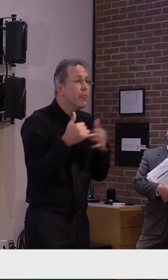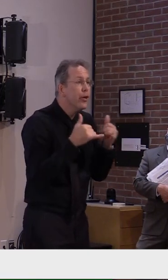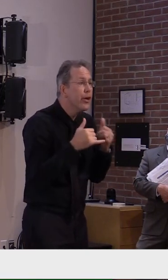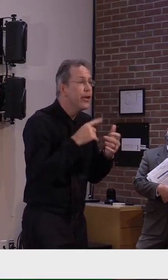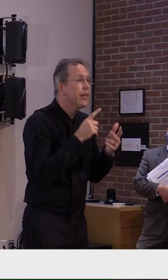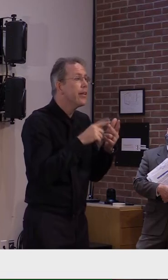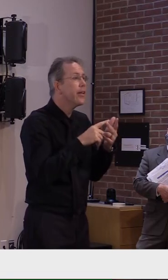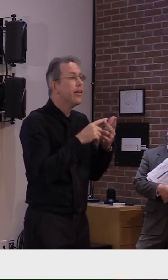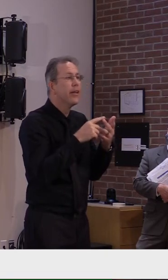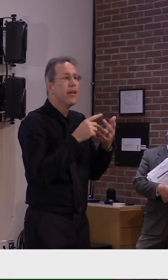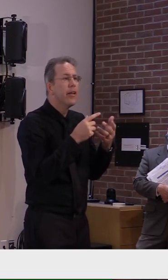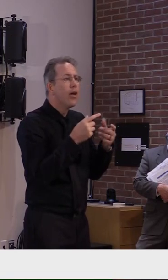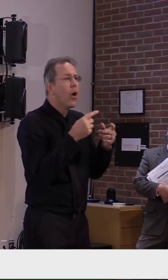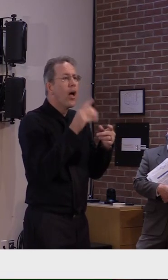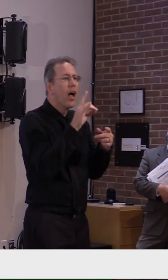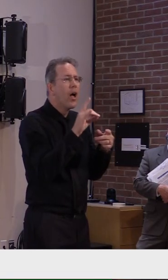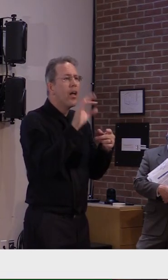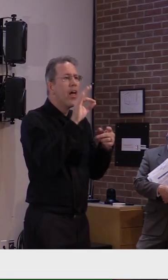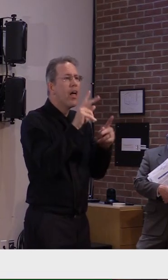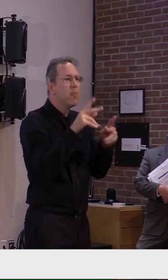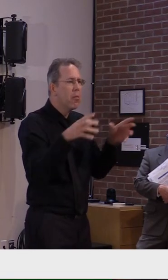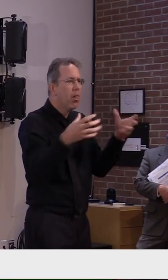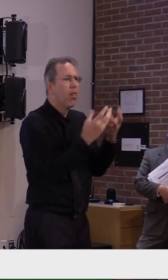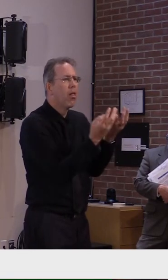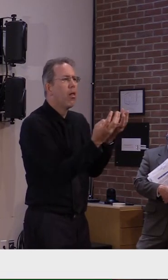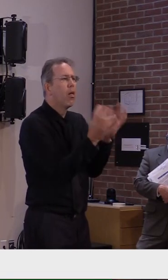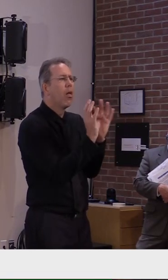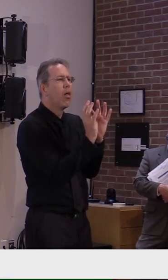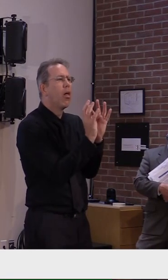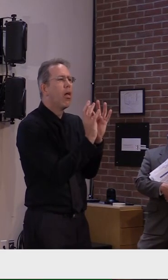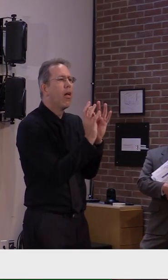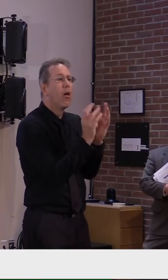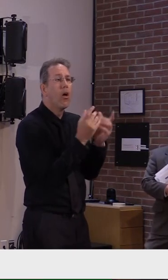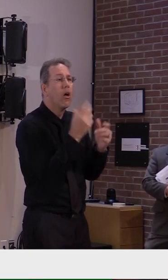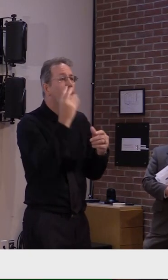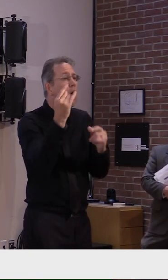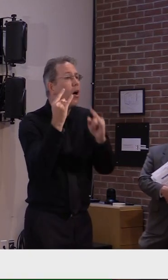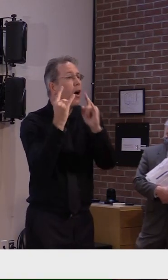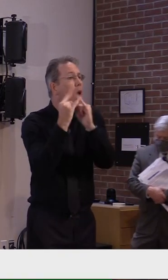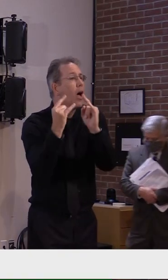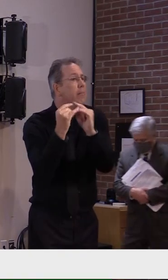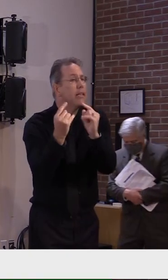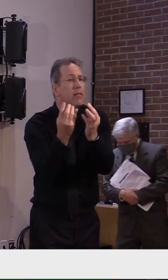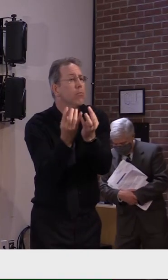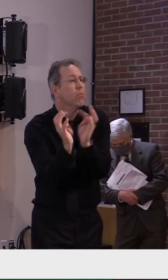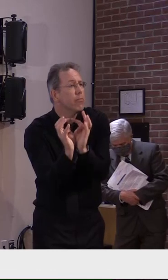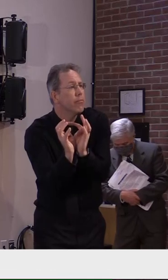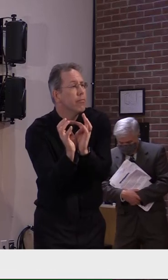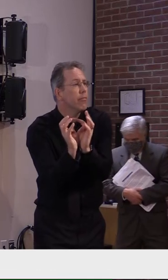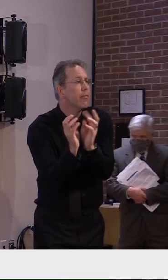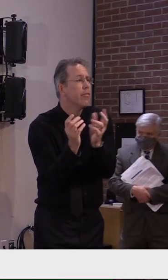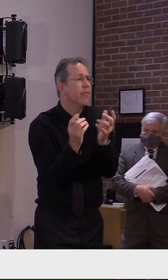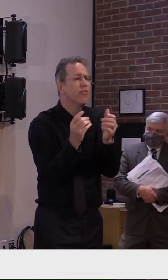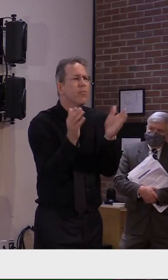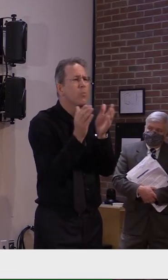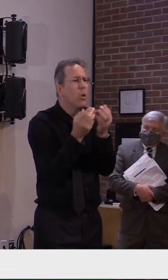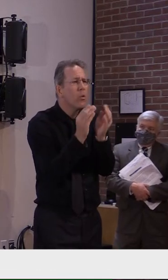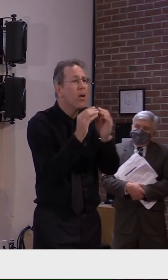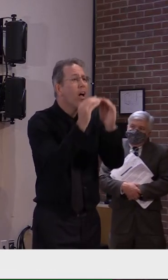um the story goes on and on opportunities for people to gather together from different households um